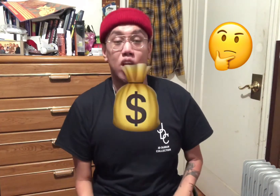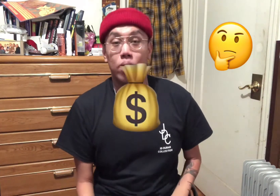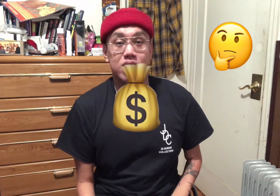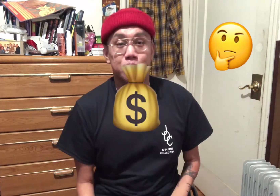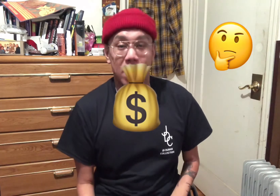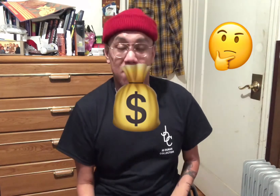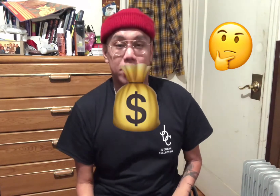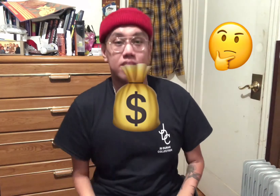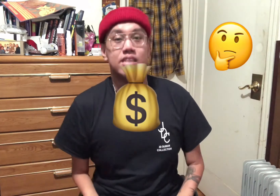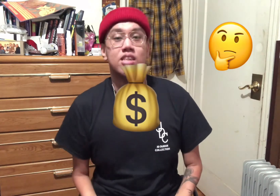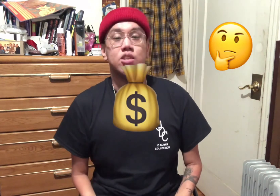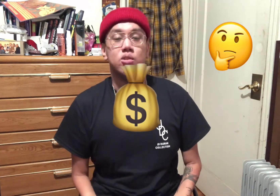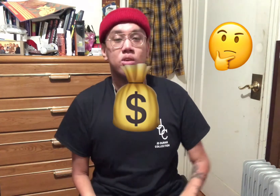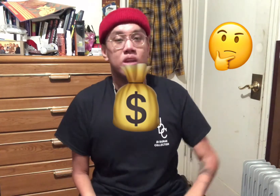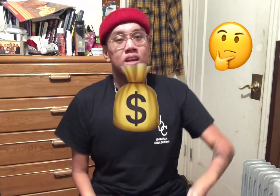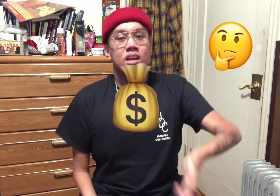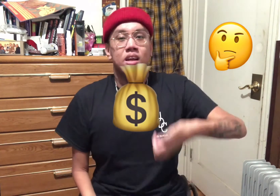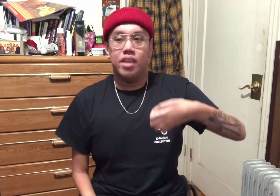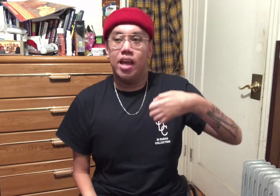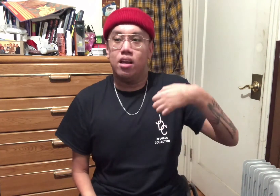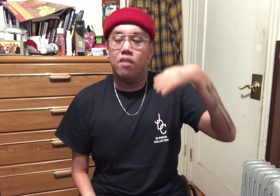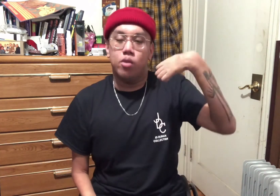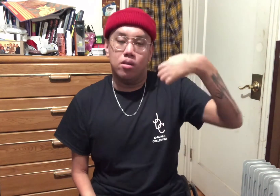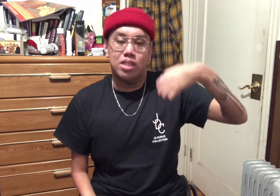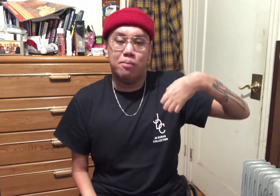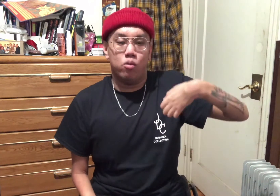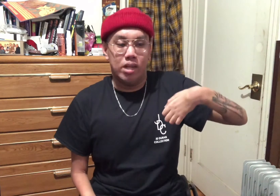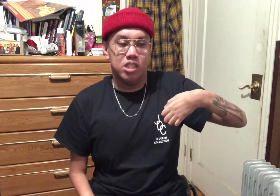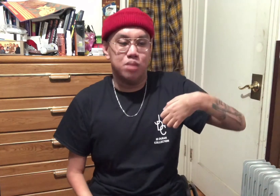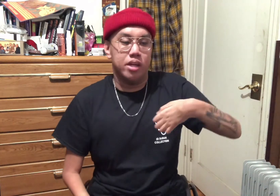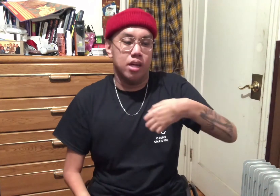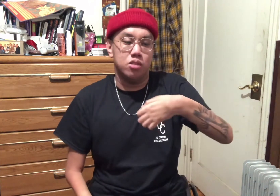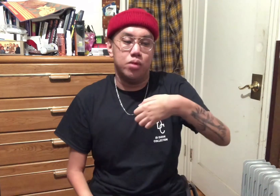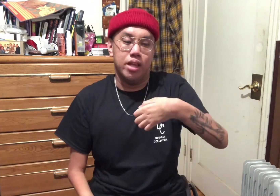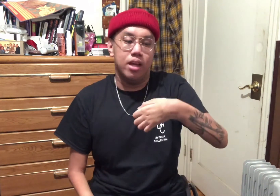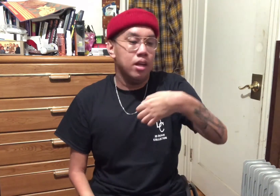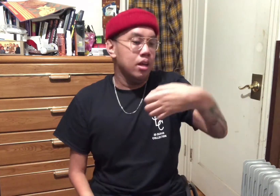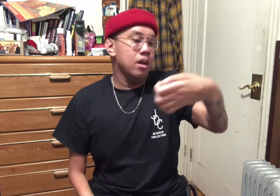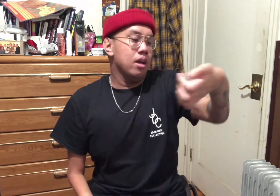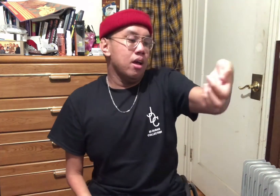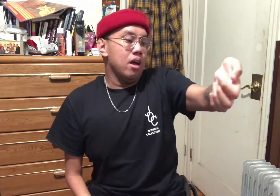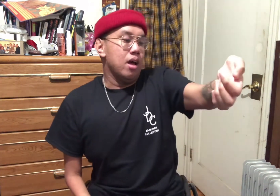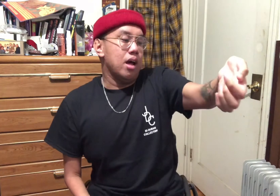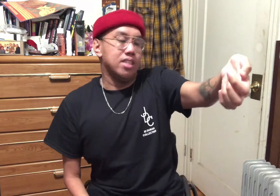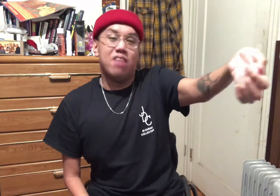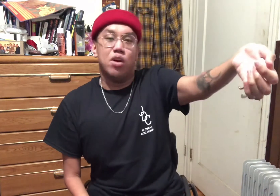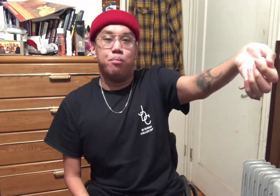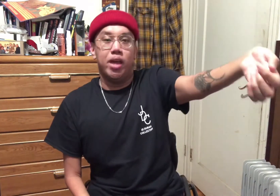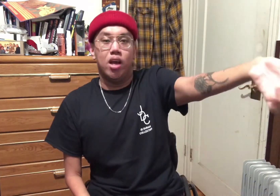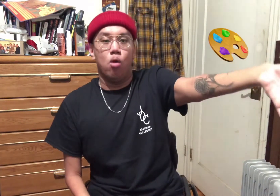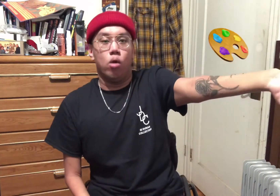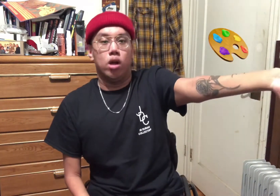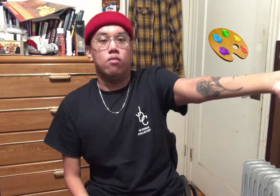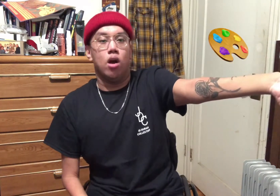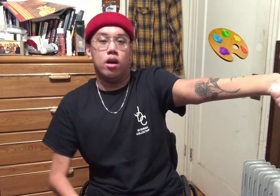you willing to pay for your tattoo. Think of those type of questions because really, aside from being a work of art